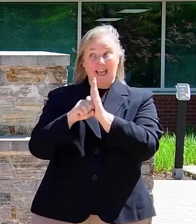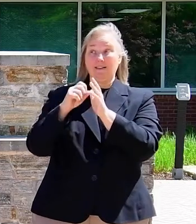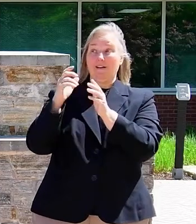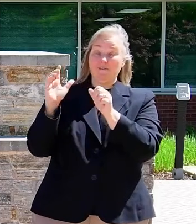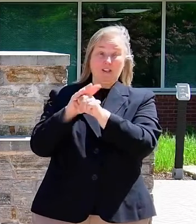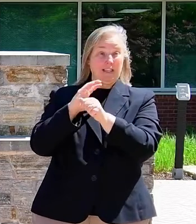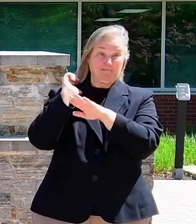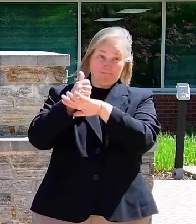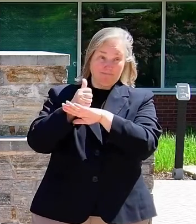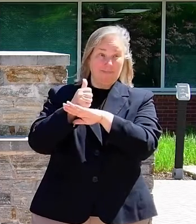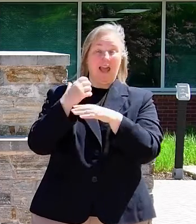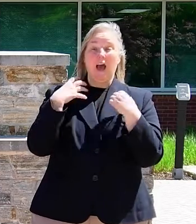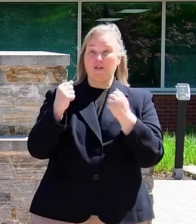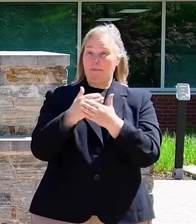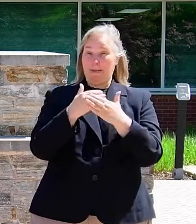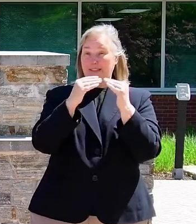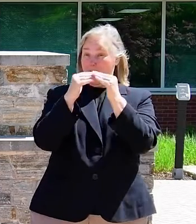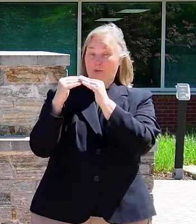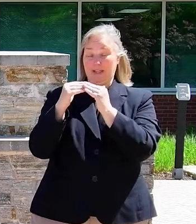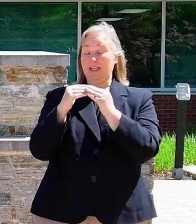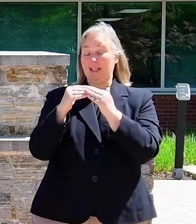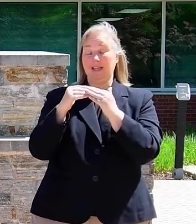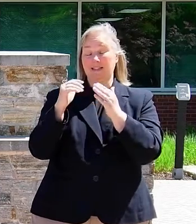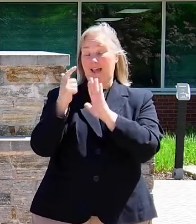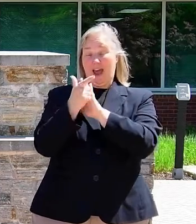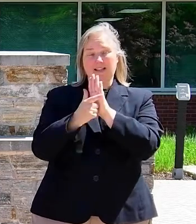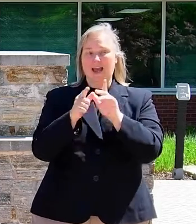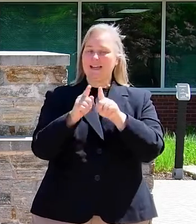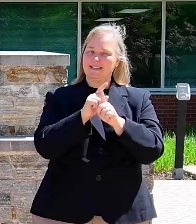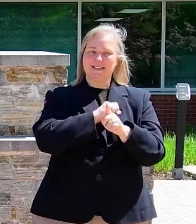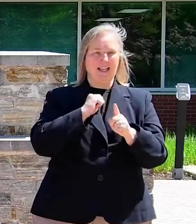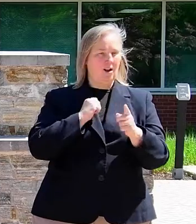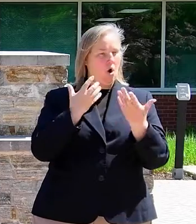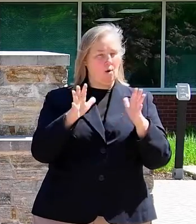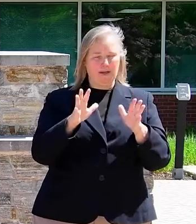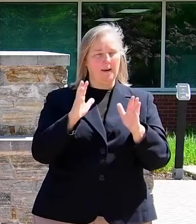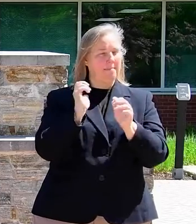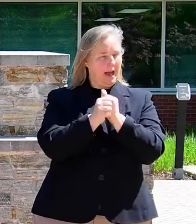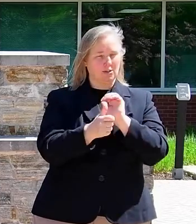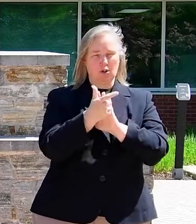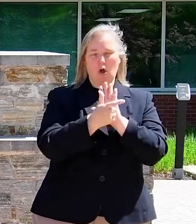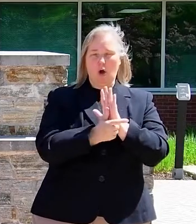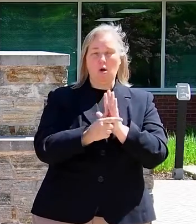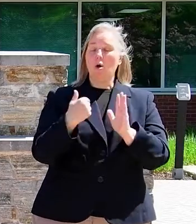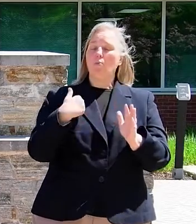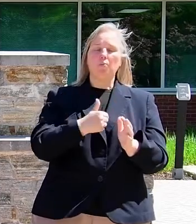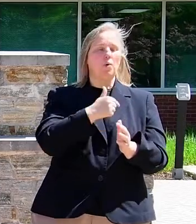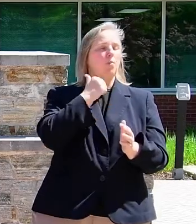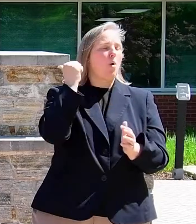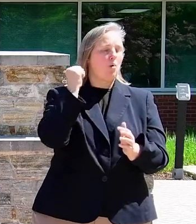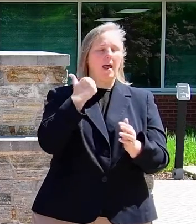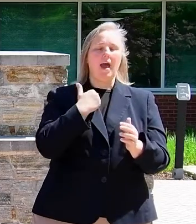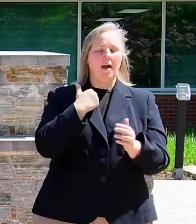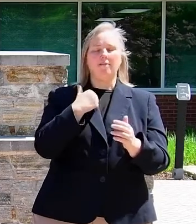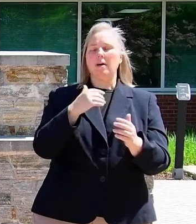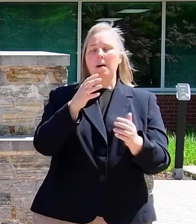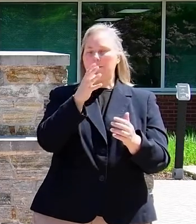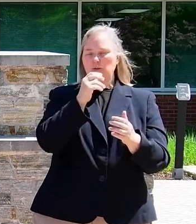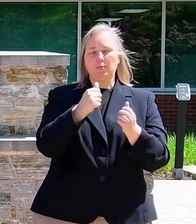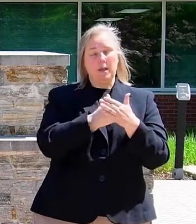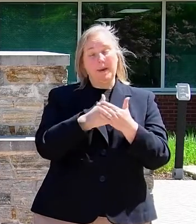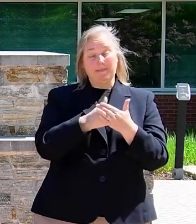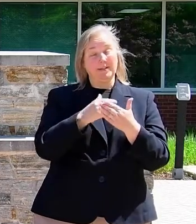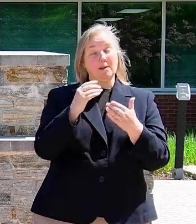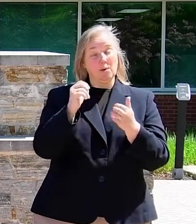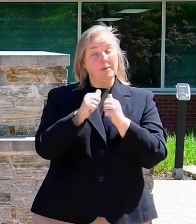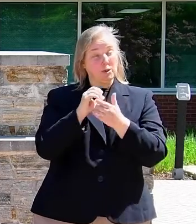as the General Assembly has already passed into law, we won't have mothers or babies who have stories like Eris going